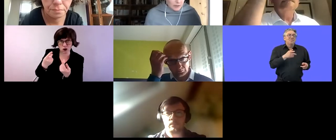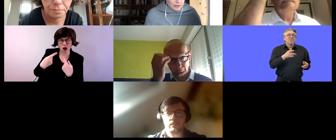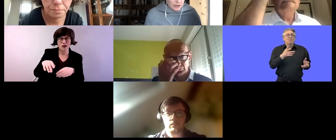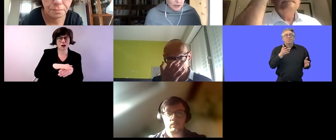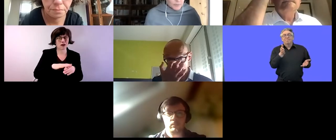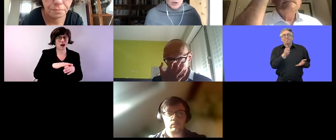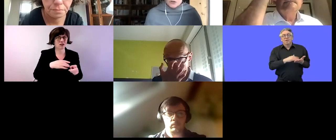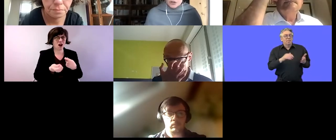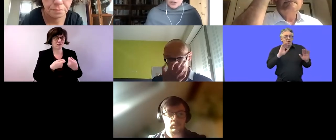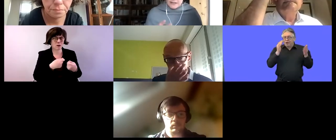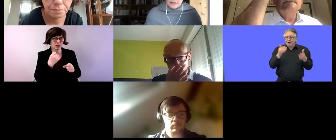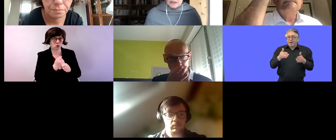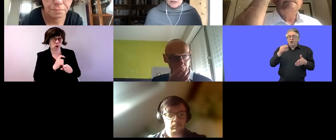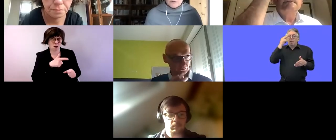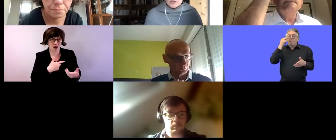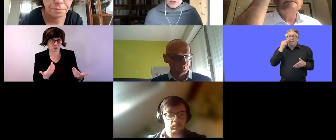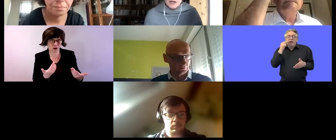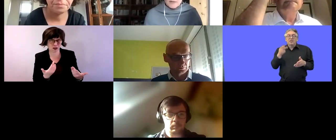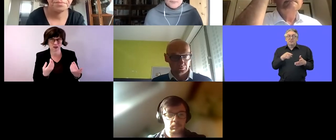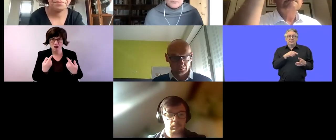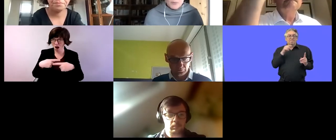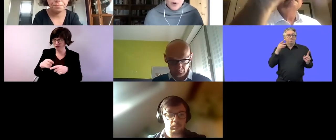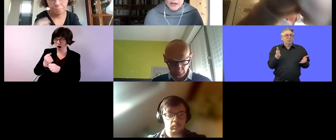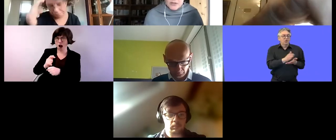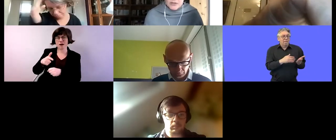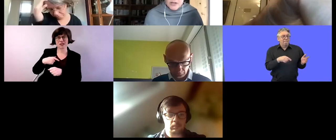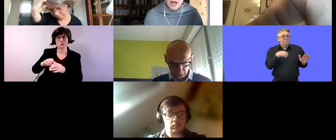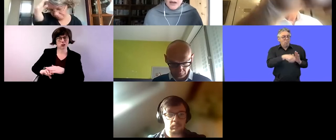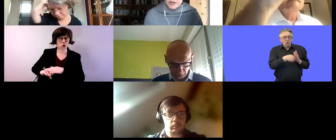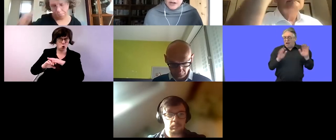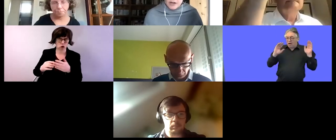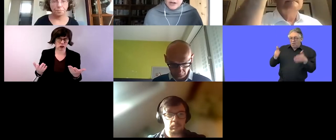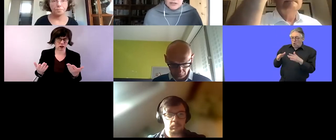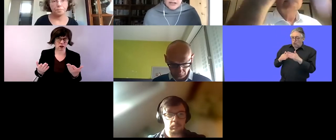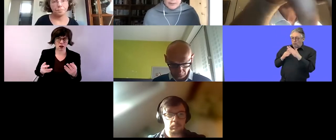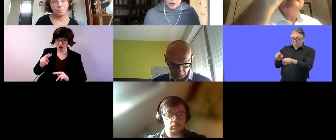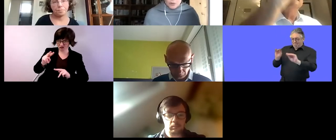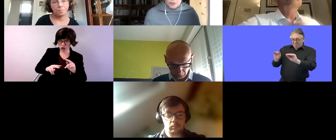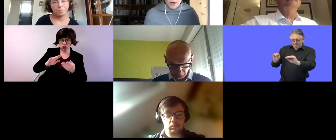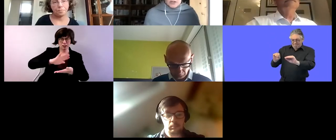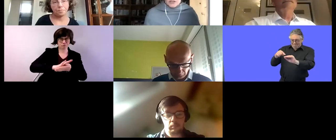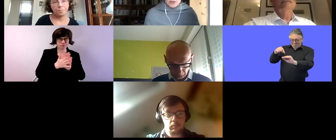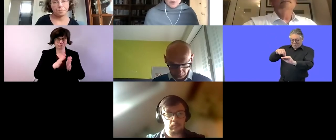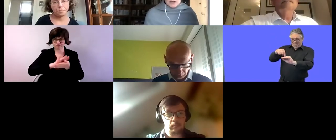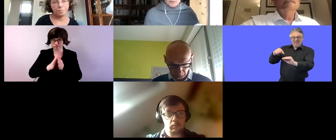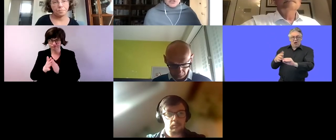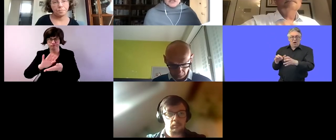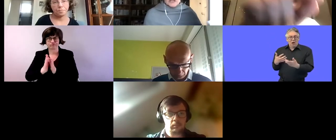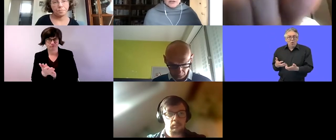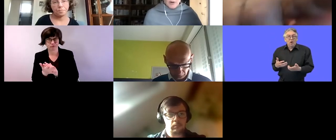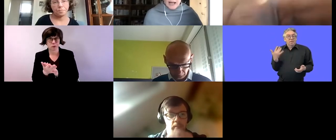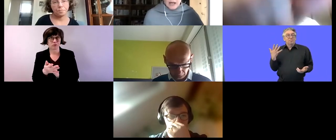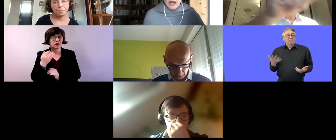side and so they're testing different um practices and the idea is to capture which practices are working